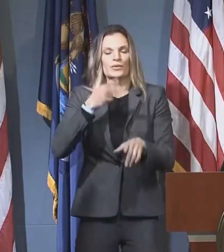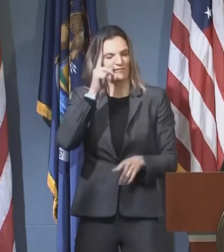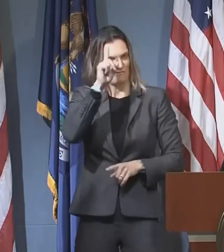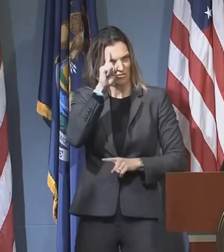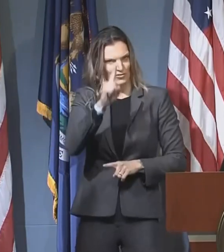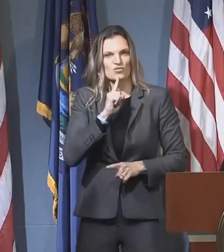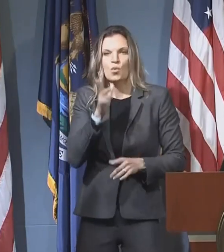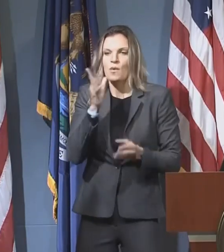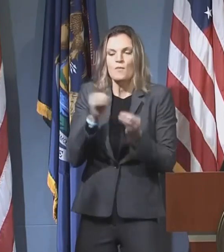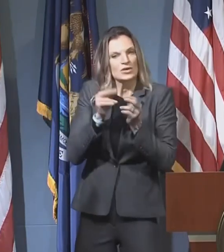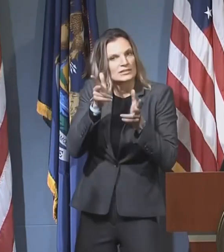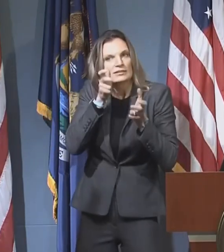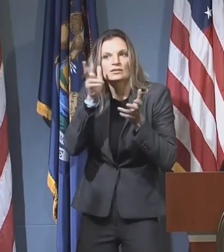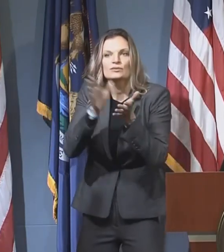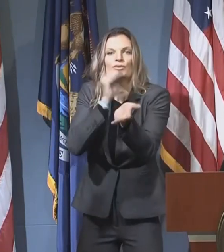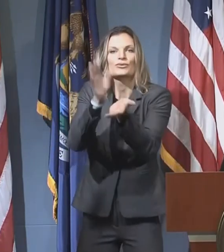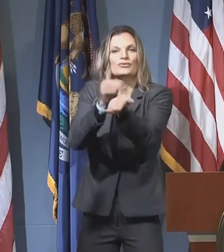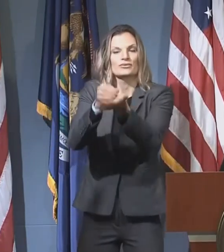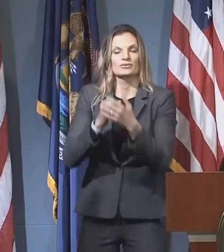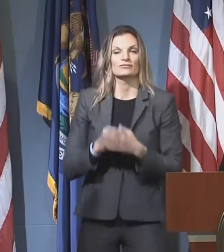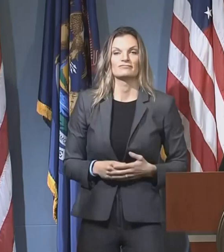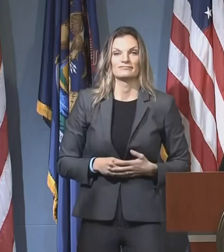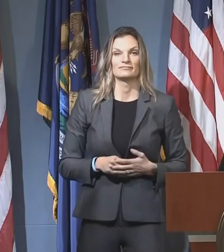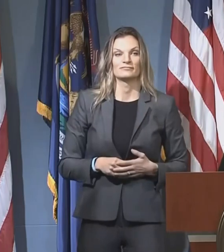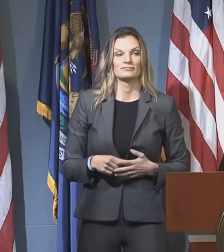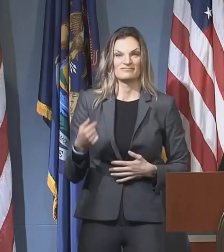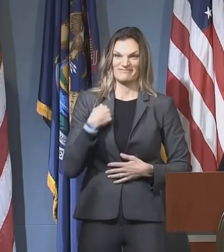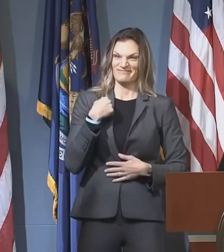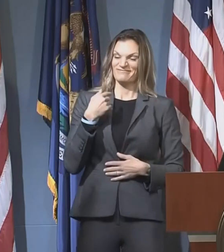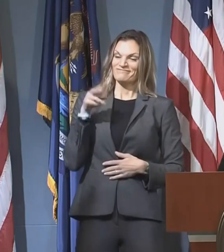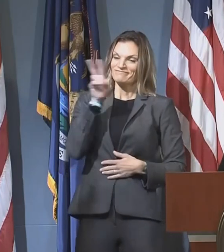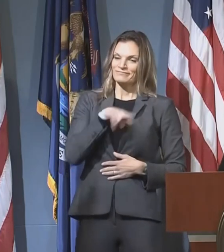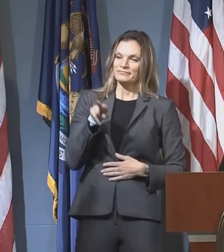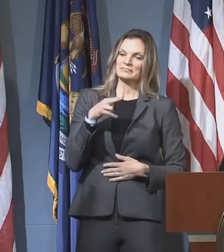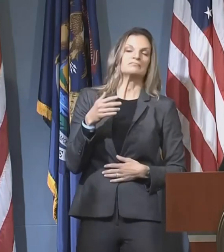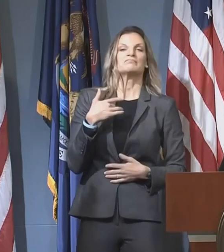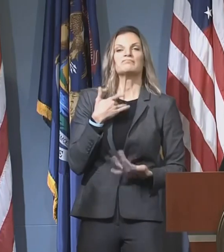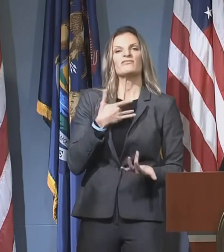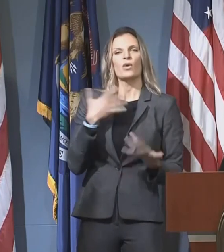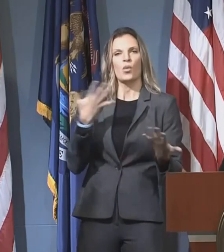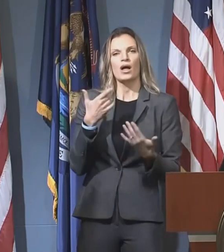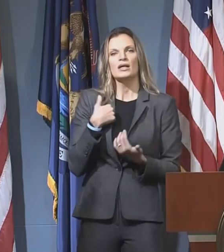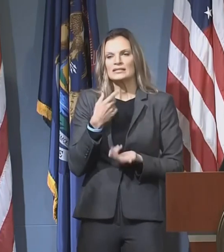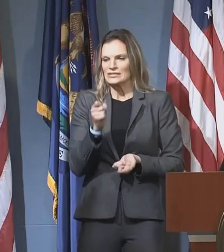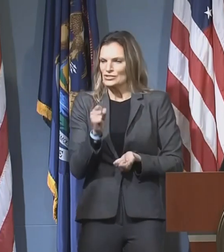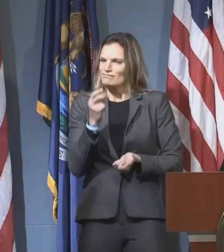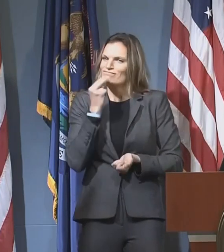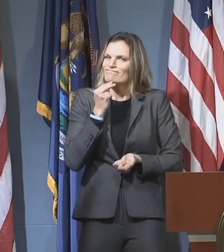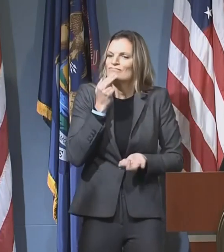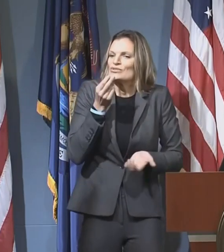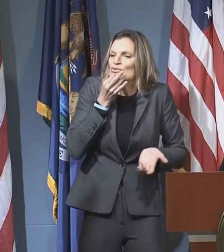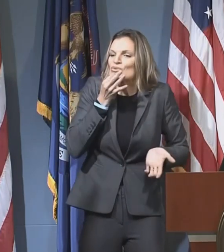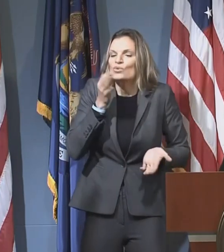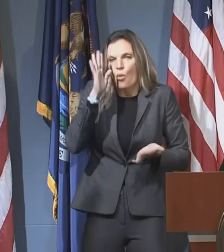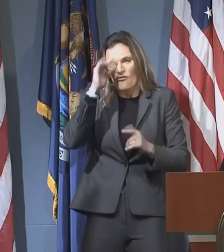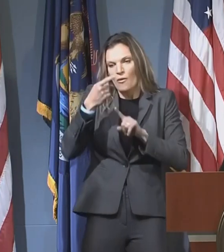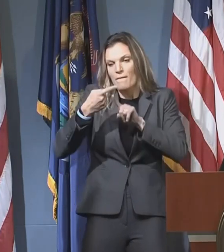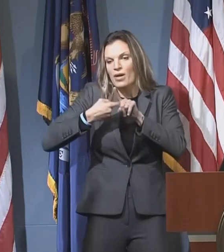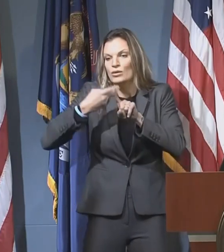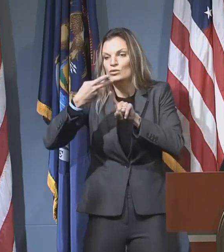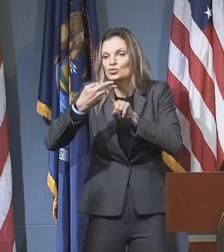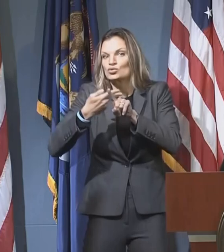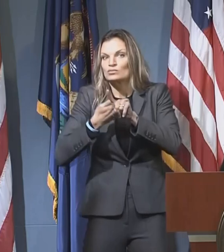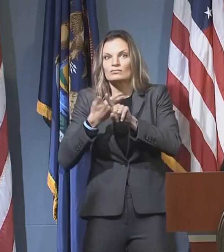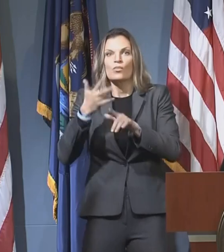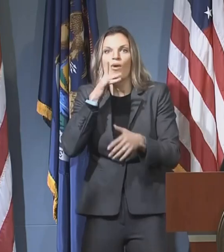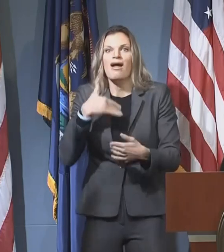But I believe that this is a matter of months, frankly. And no one's more eager to get out of